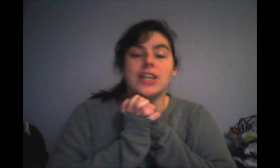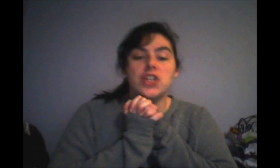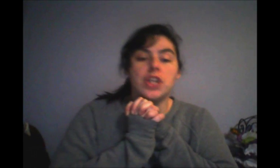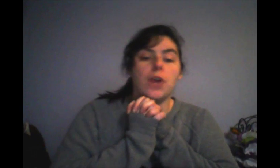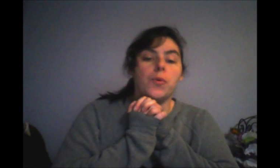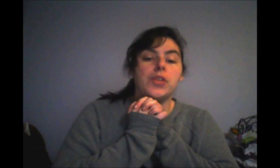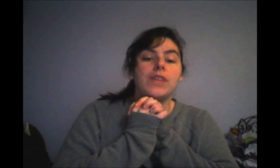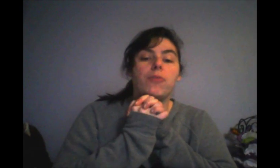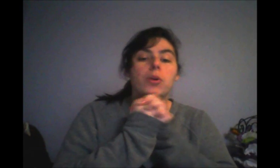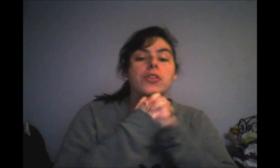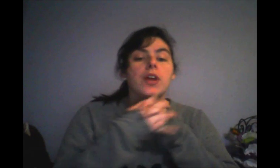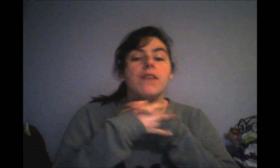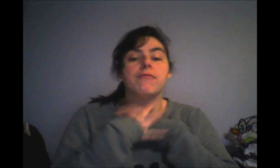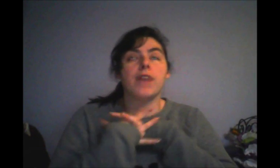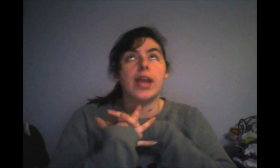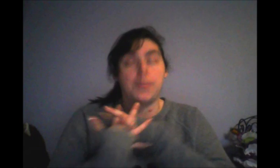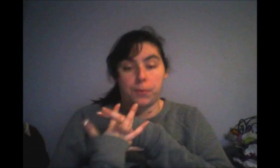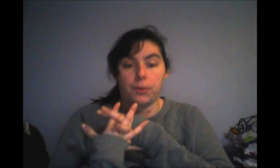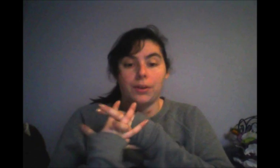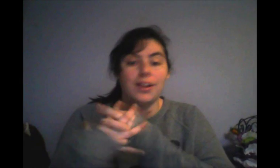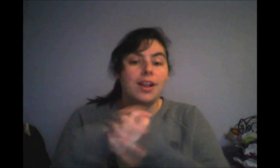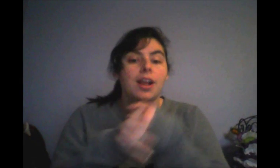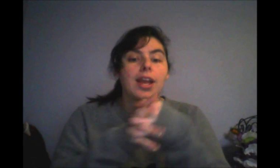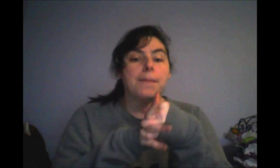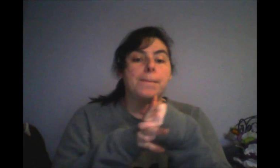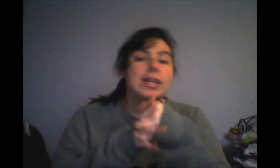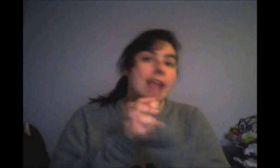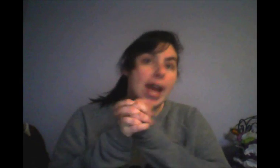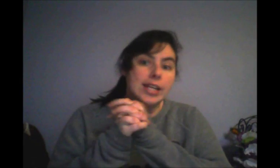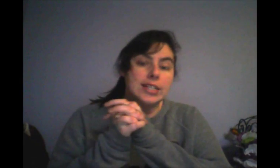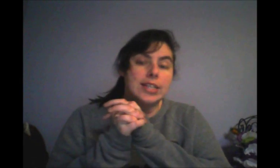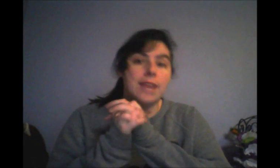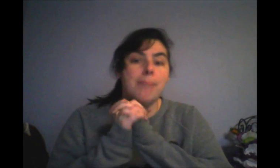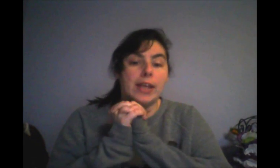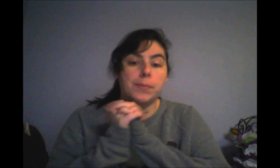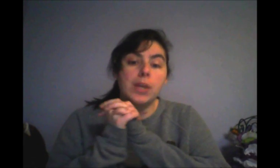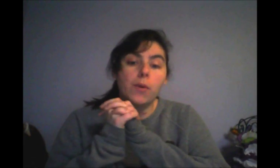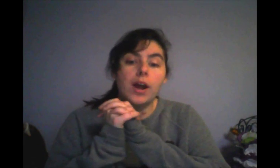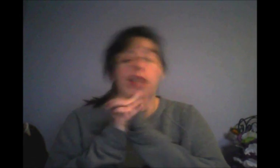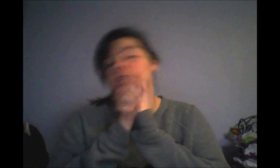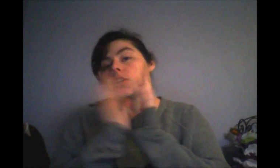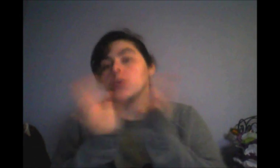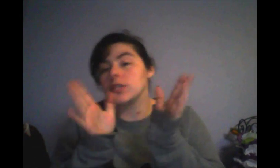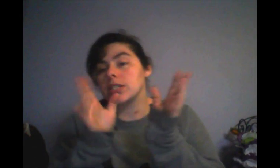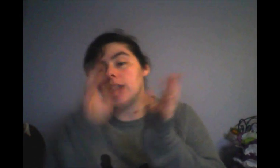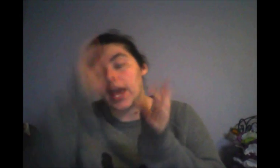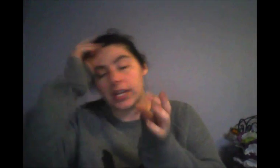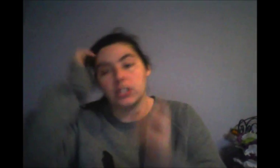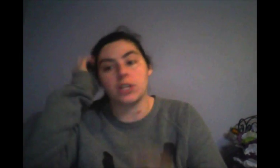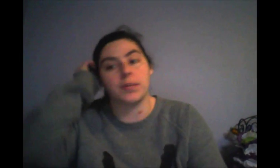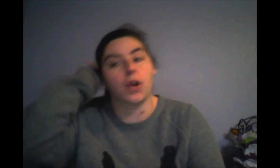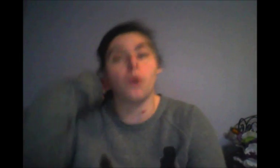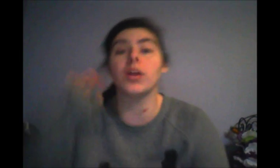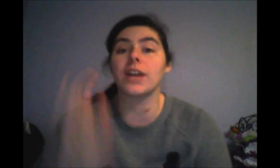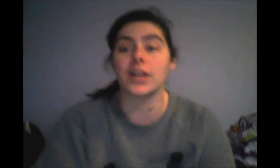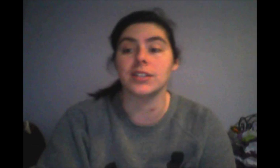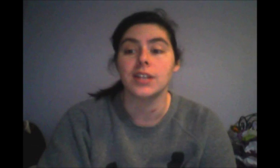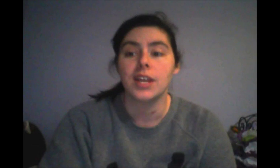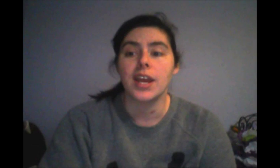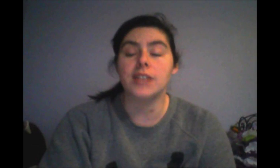show the 4th of April at Big Daddy in Matapiqua. It's an acoustic set. It's gonna be a whole lot of fun. It's a